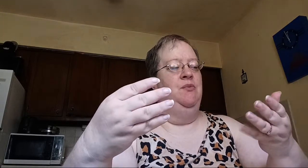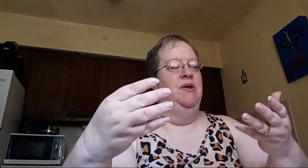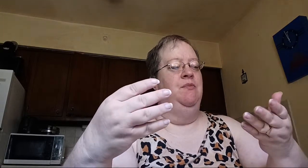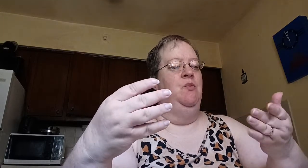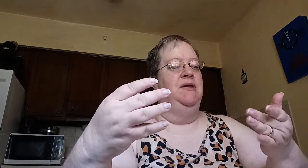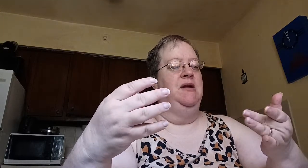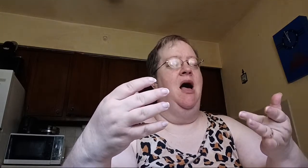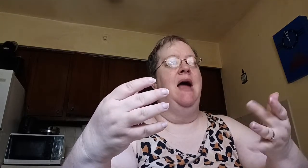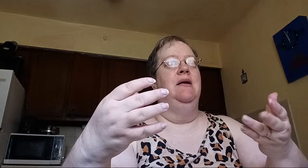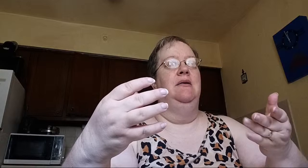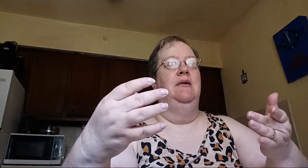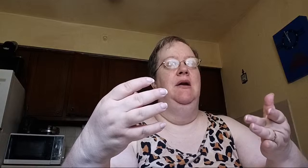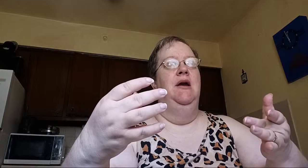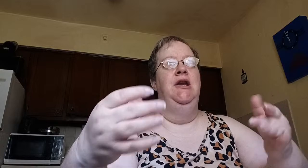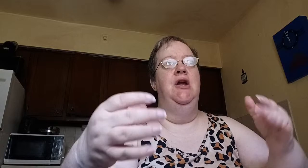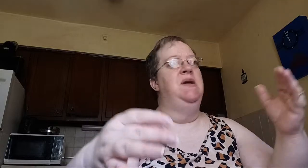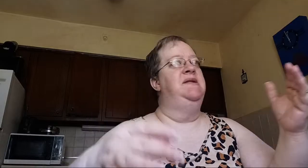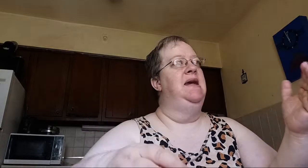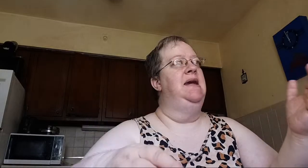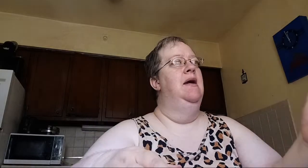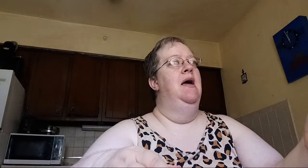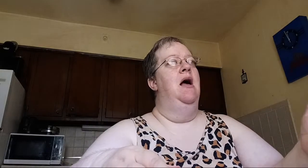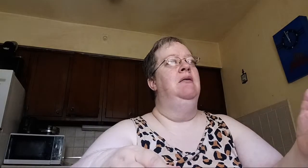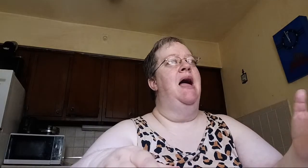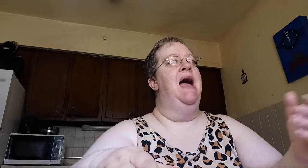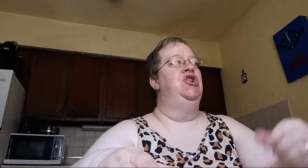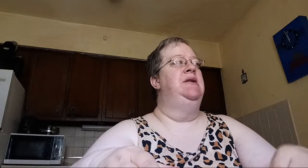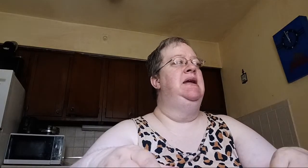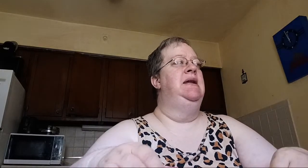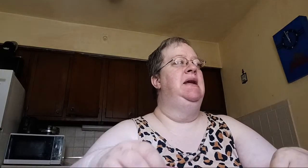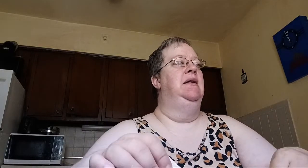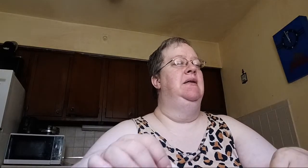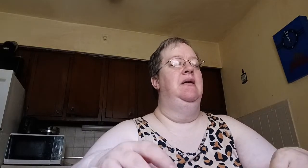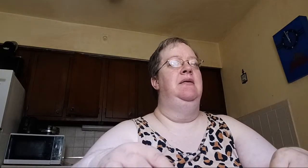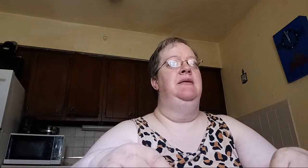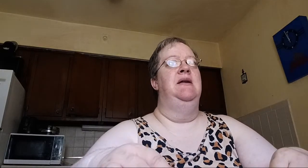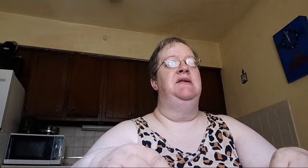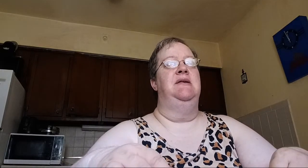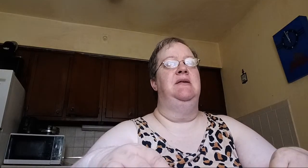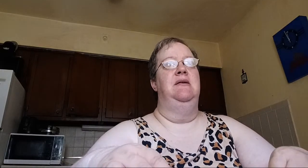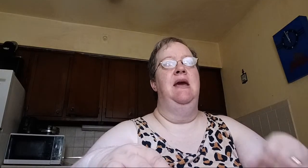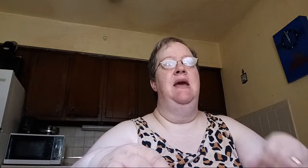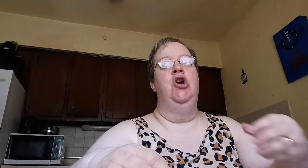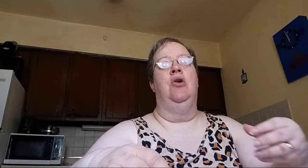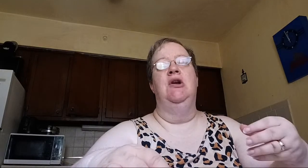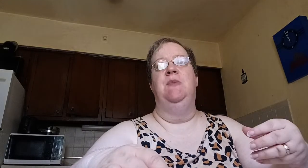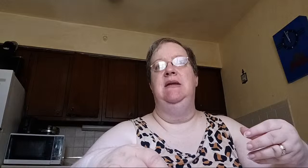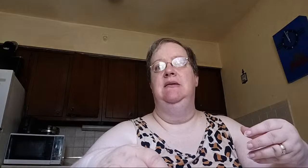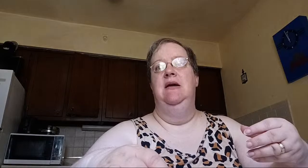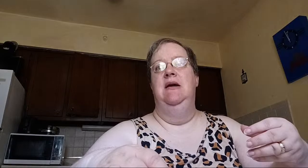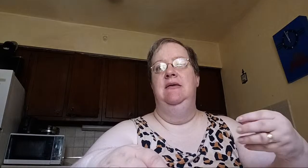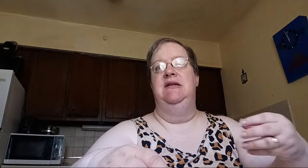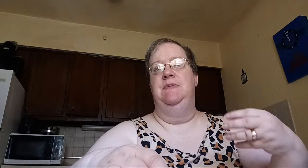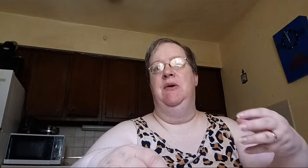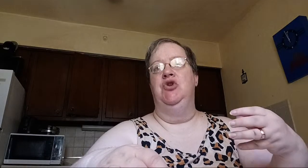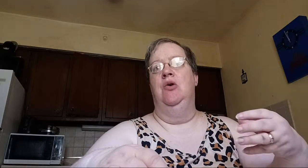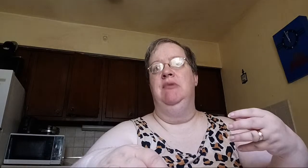God. You know, we see Elijah needing this encouragement, this spiritual re